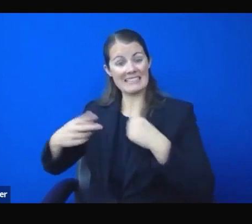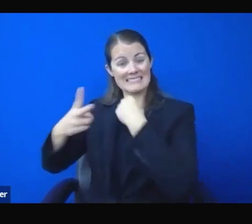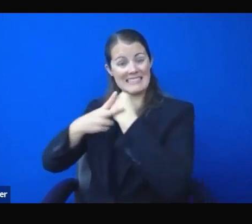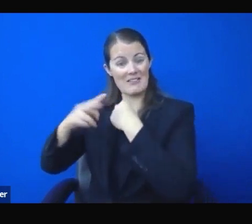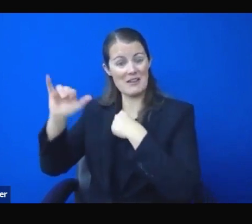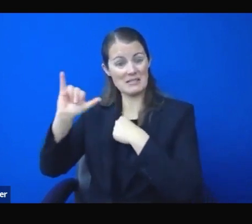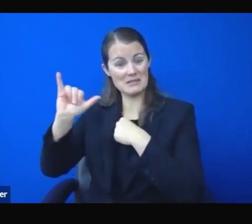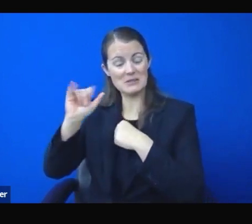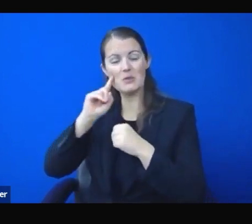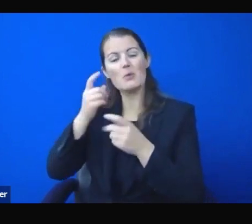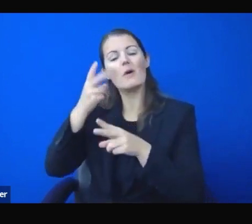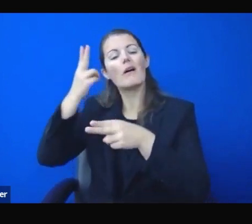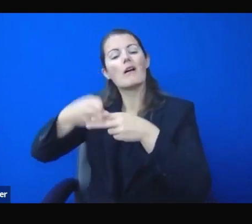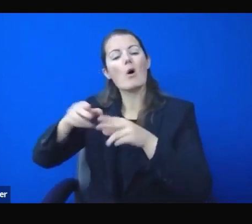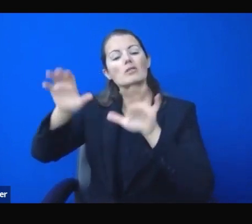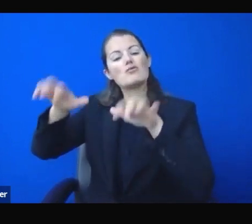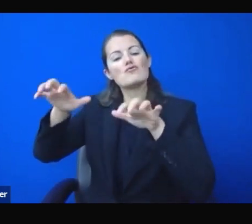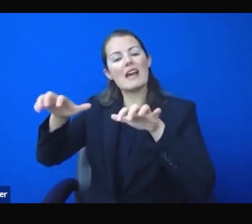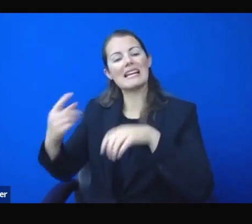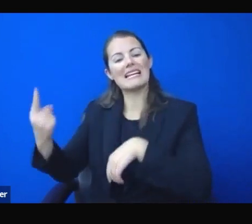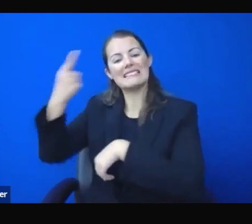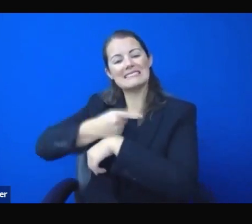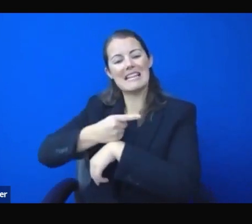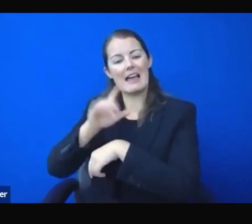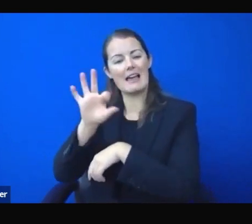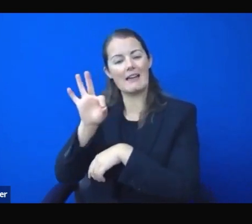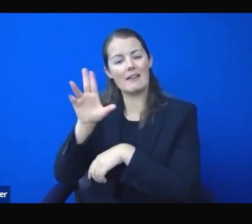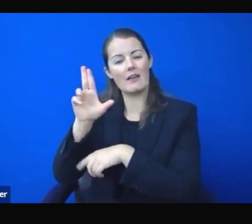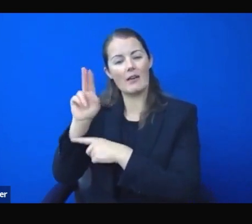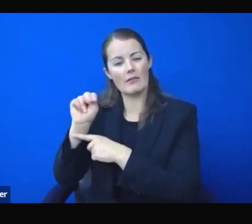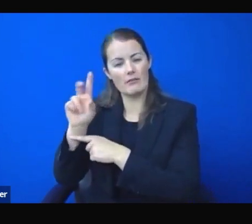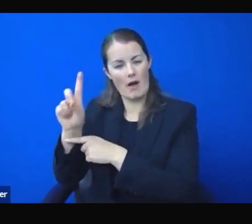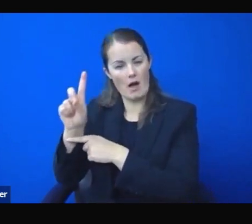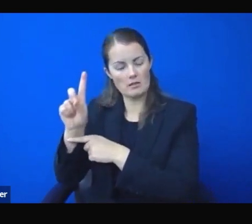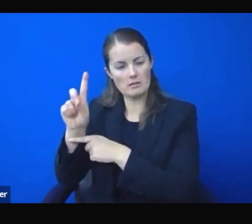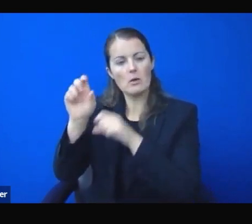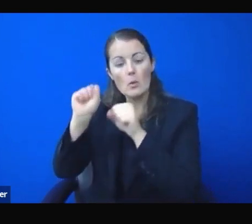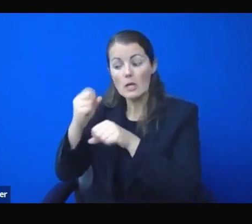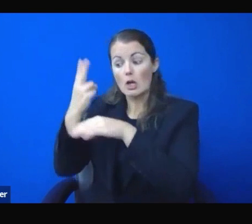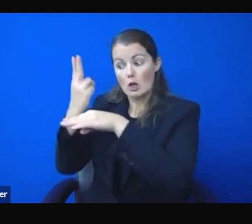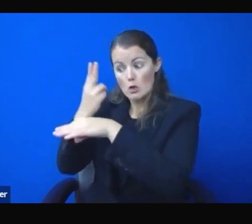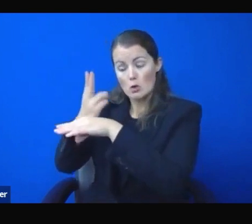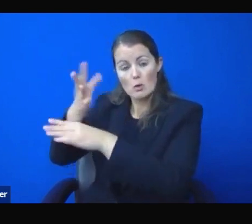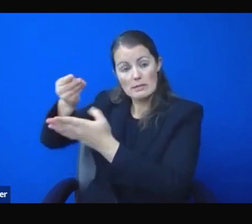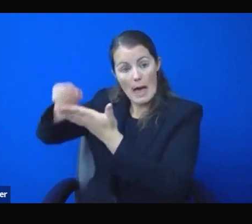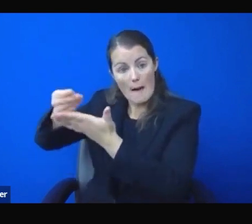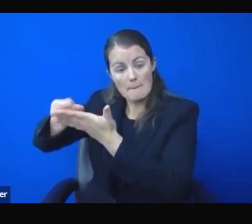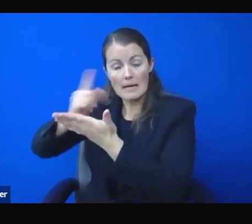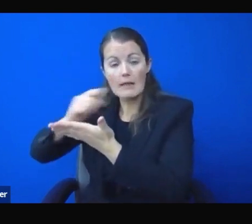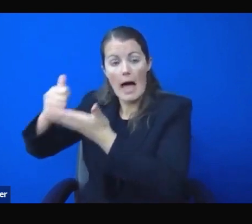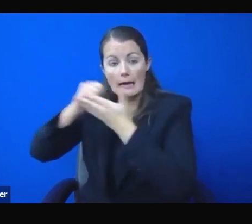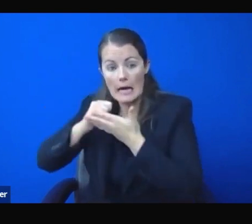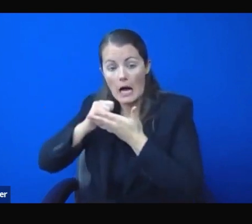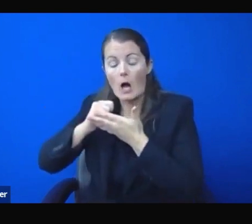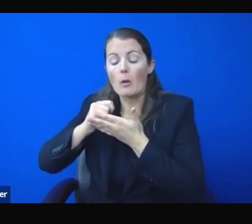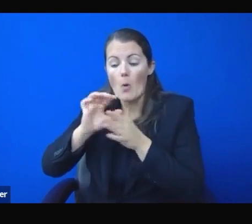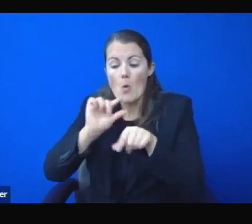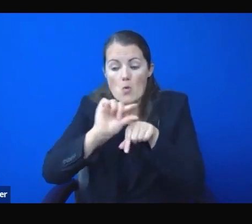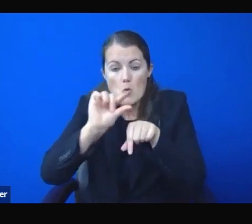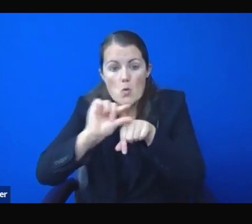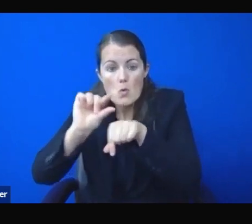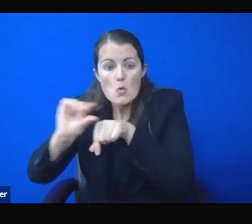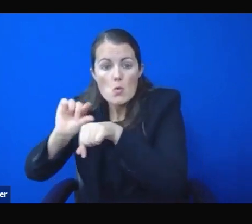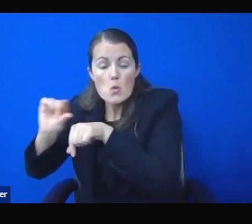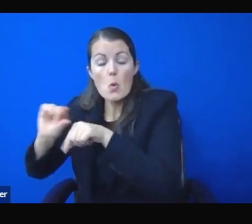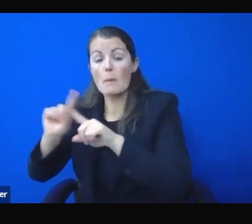and gave state and local governments funding to provide a safety net. As of today, none of those things